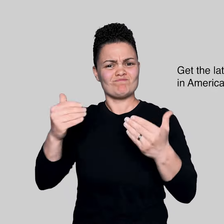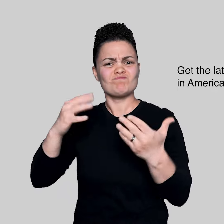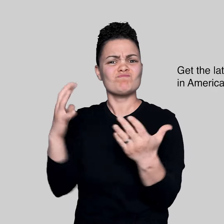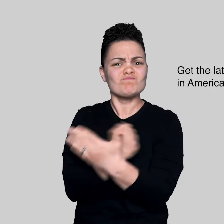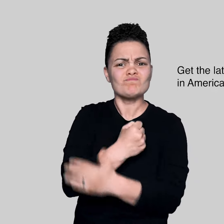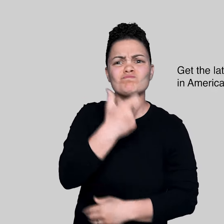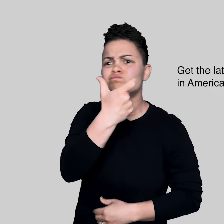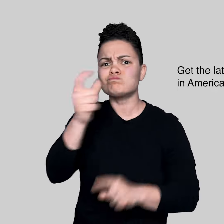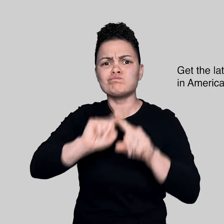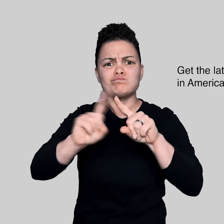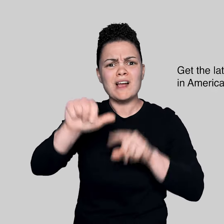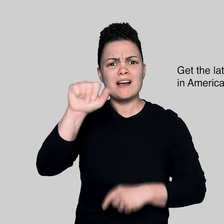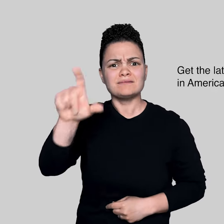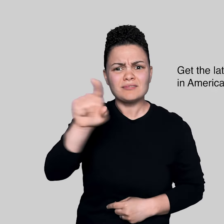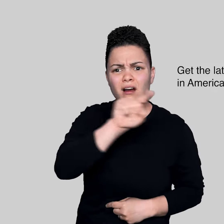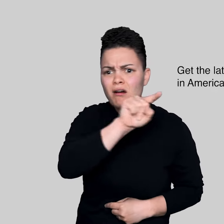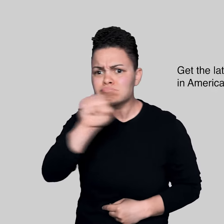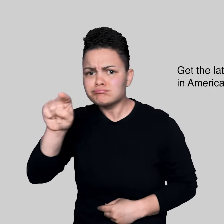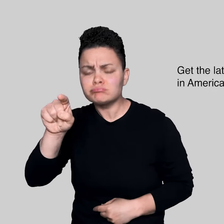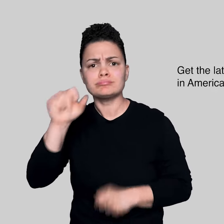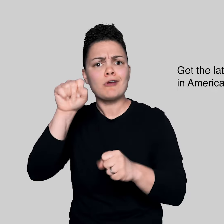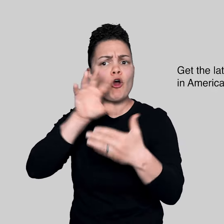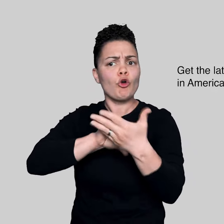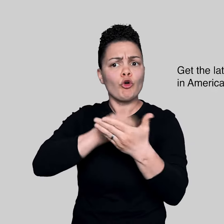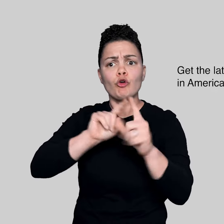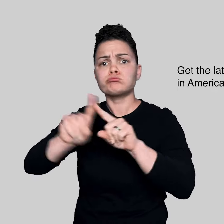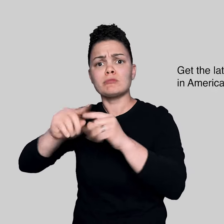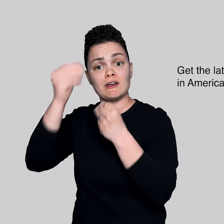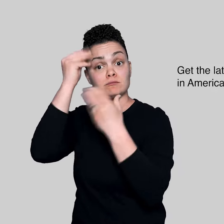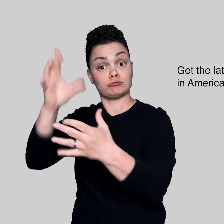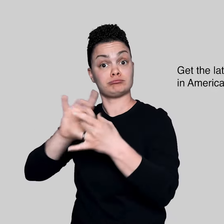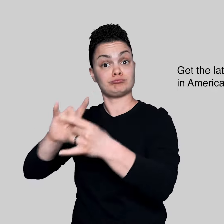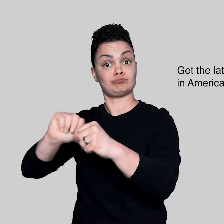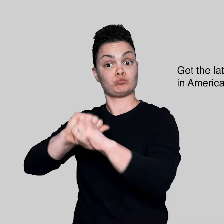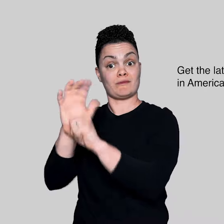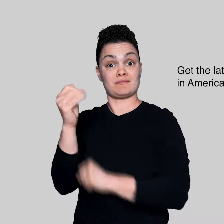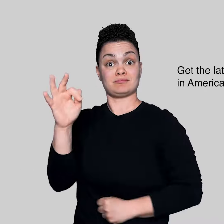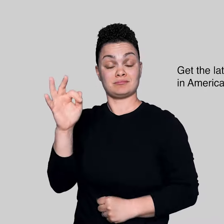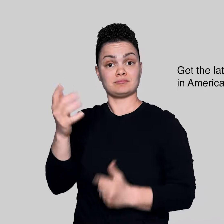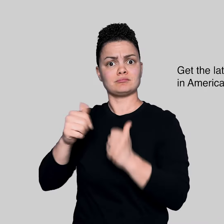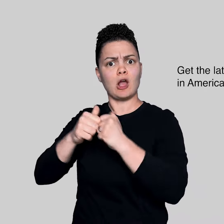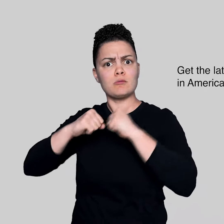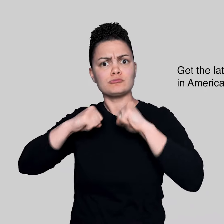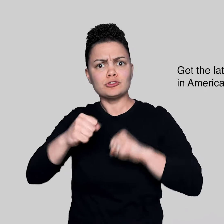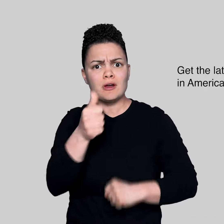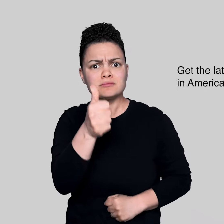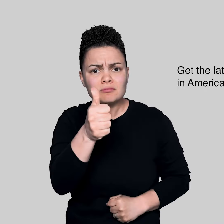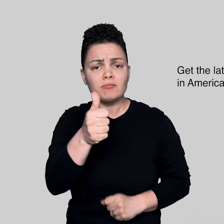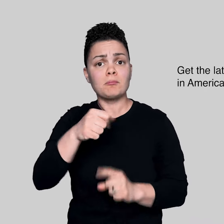Learn how to protect yourself and the people you care about from COVID-19.